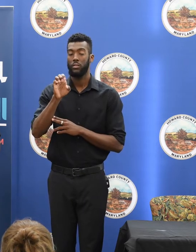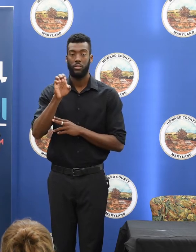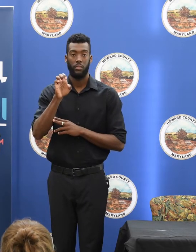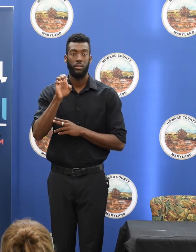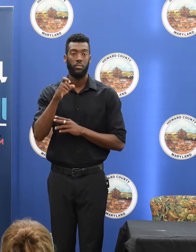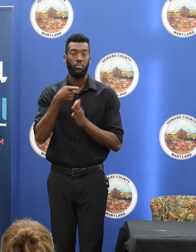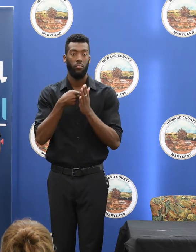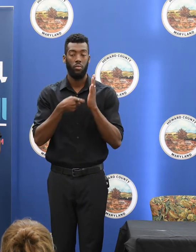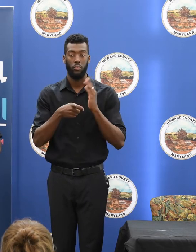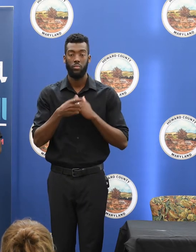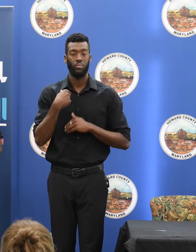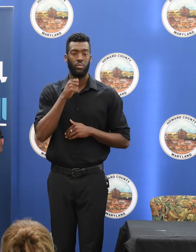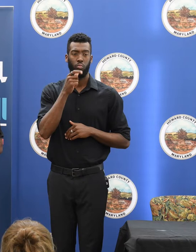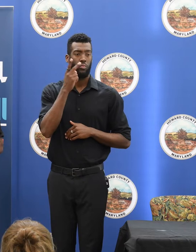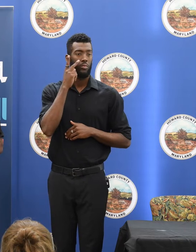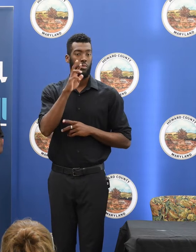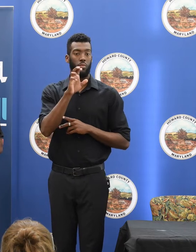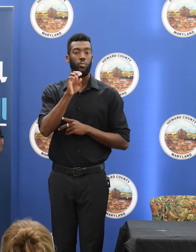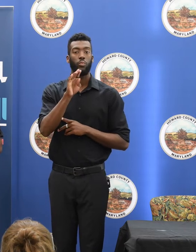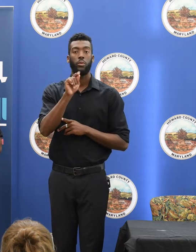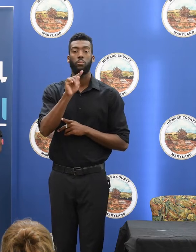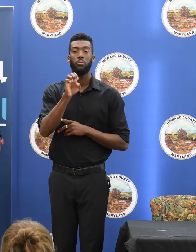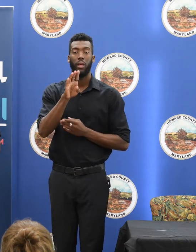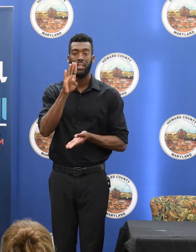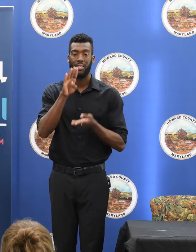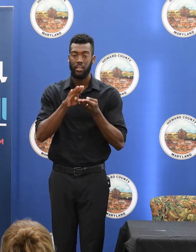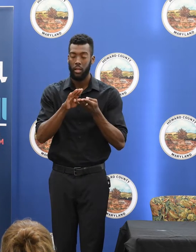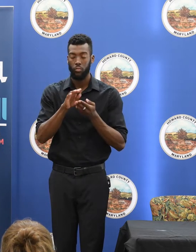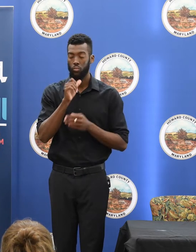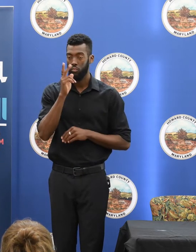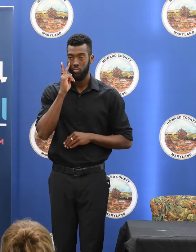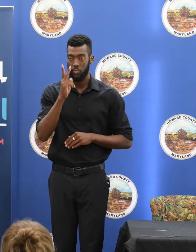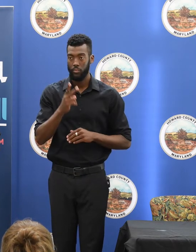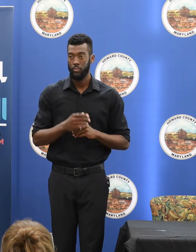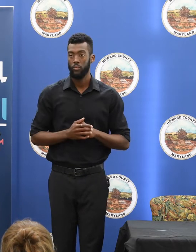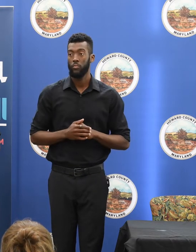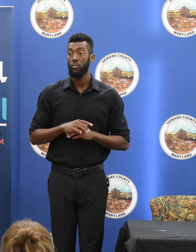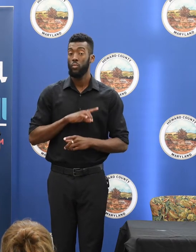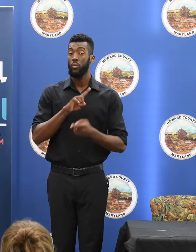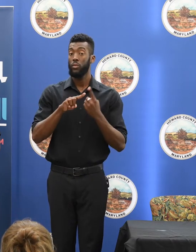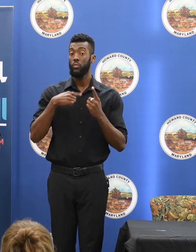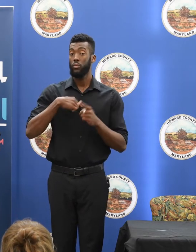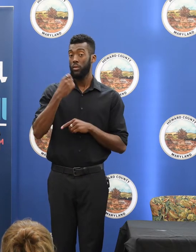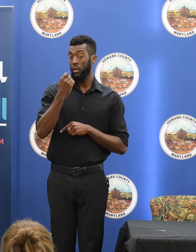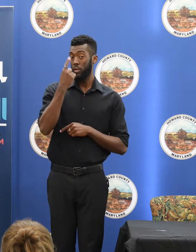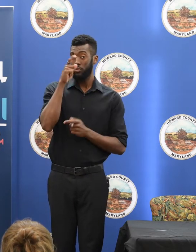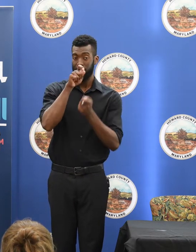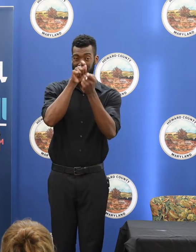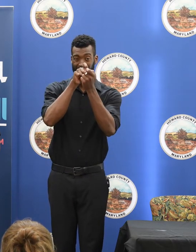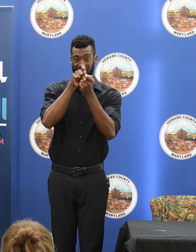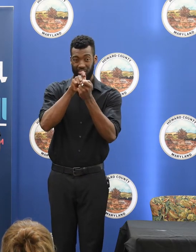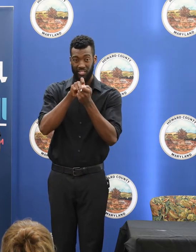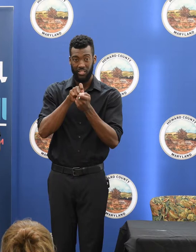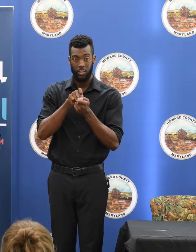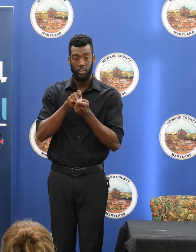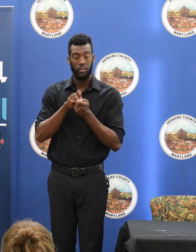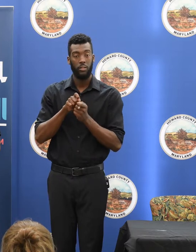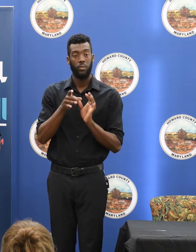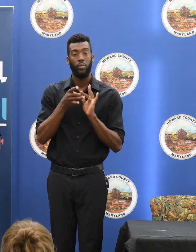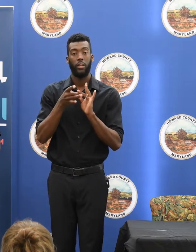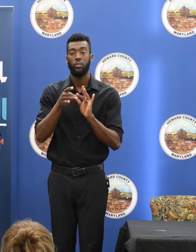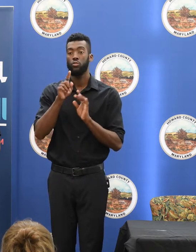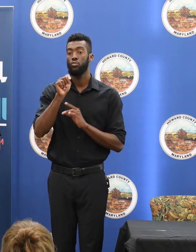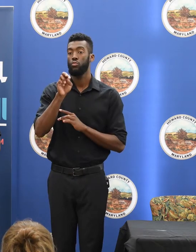We don't see the rebates, the discounts. And until we can understand as much of the details around true net price,